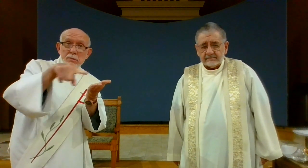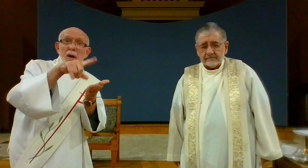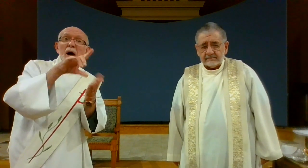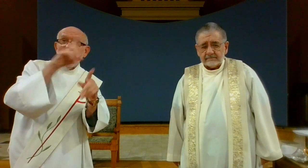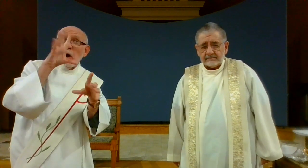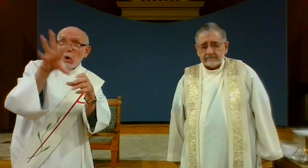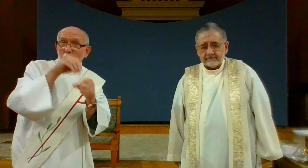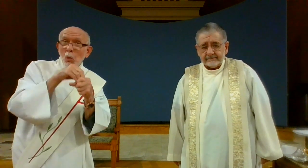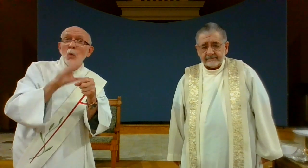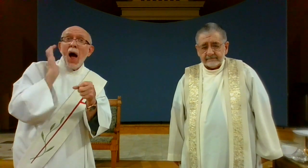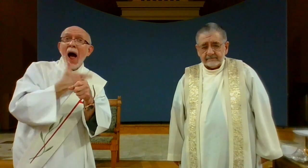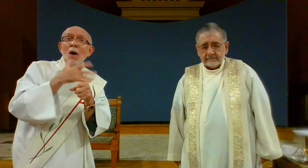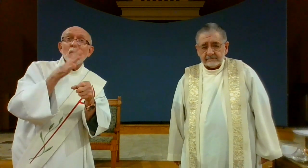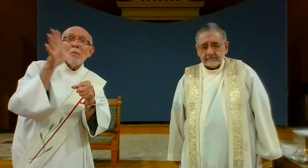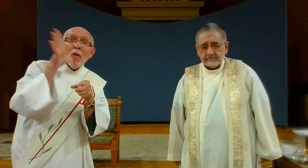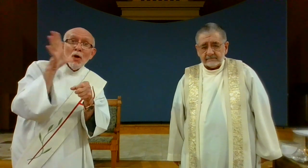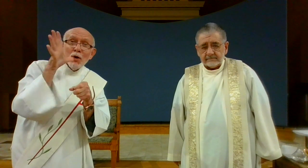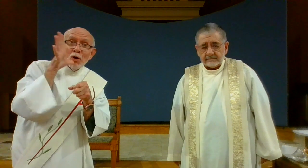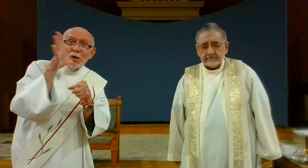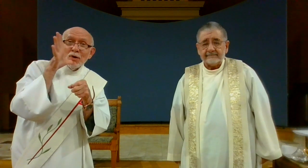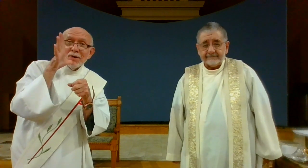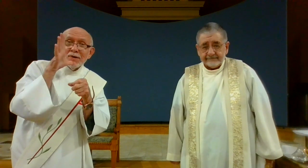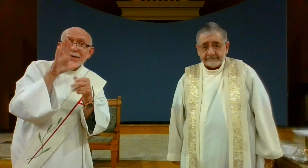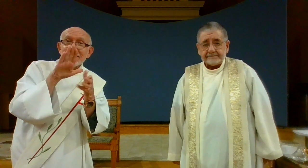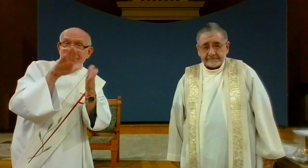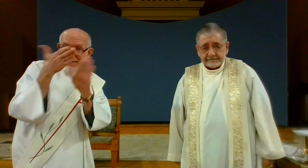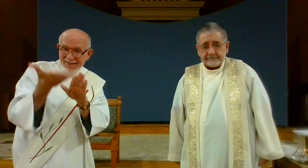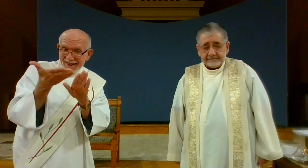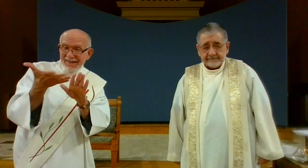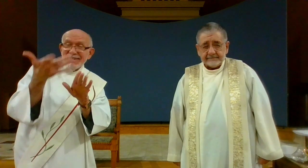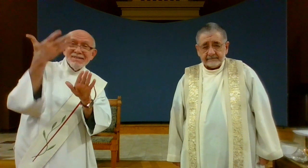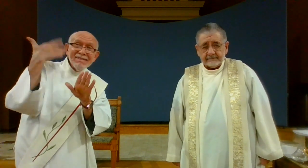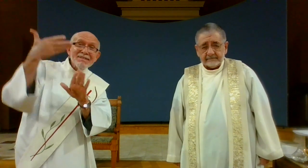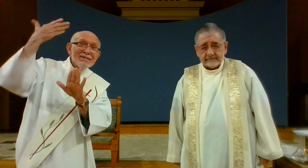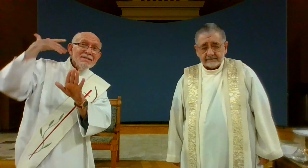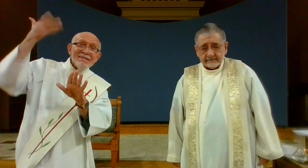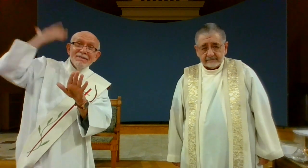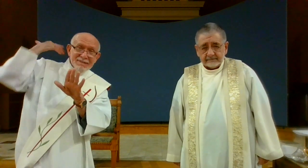we pray we that those including our mothers who have passed